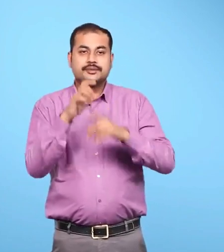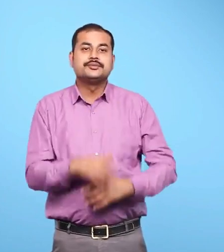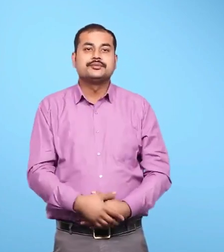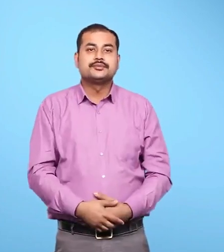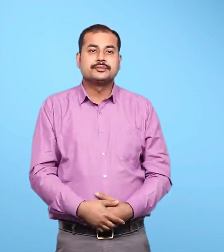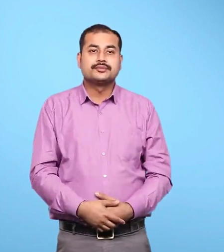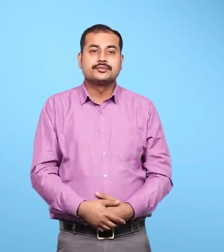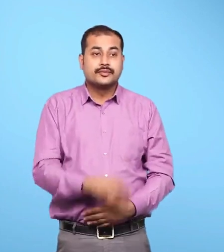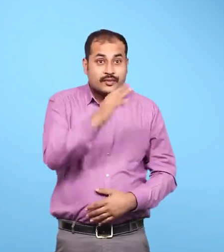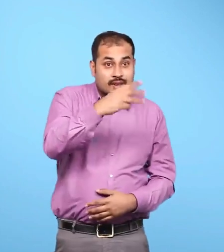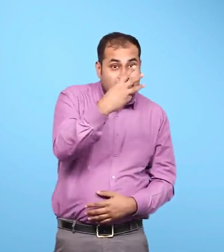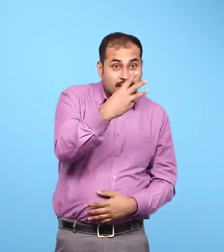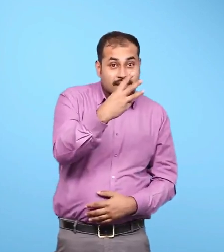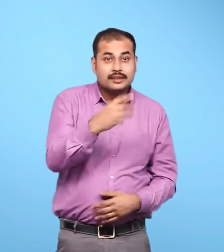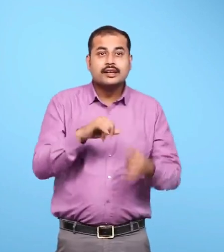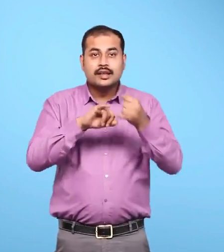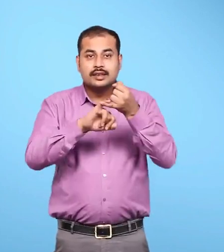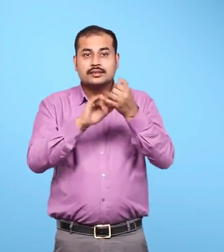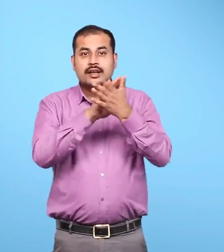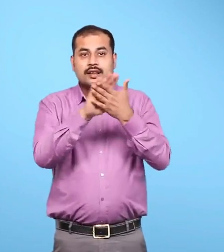Three Shall not